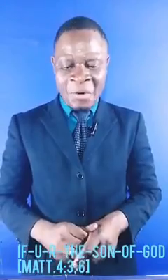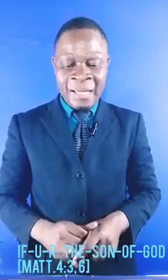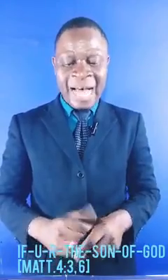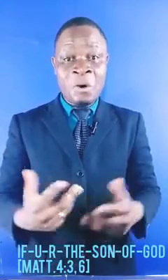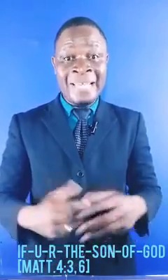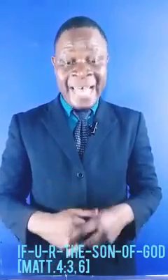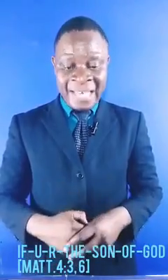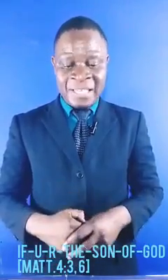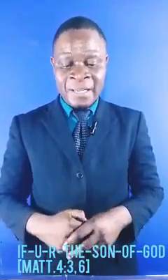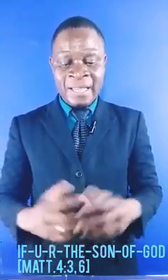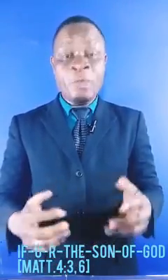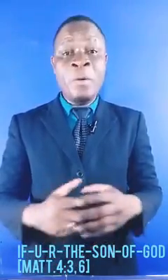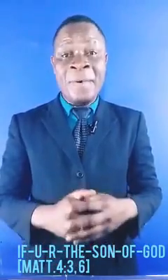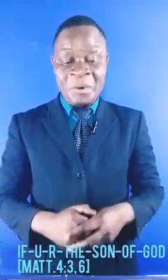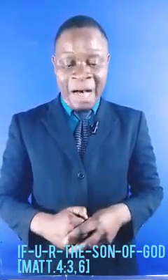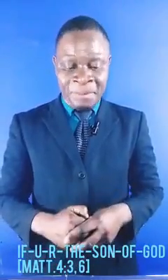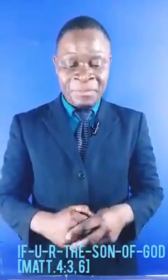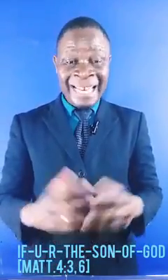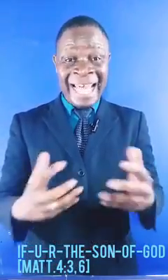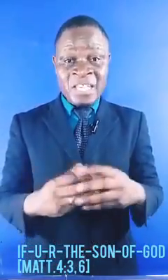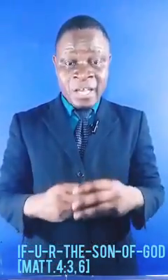And finally,